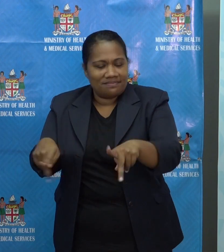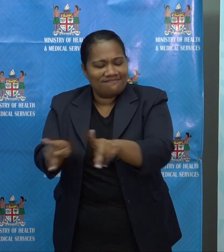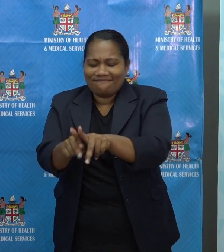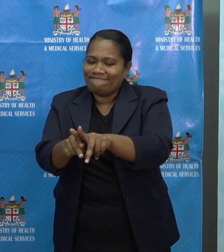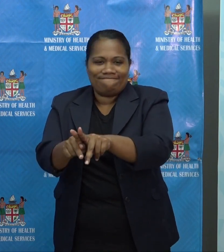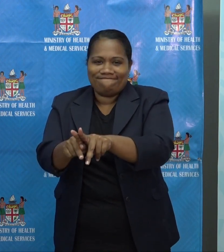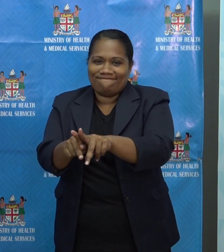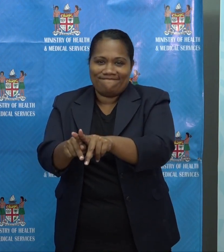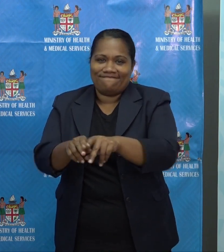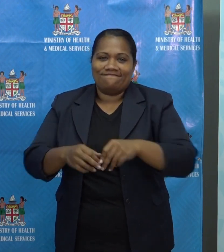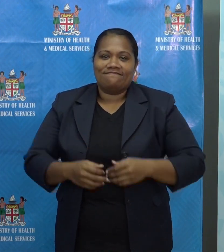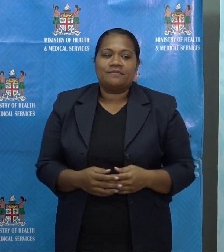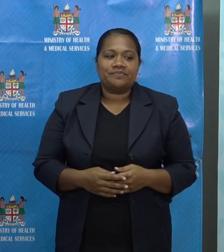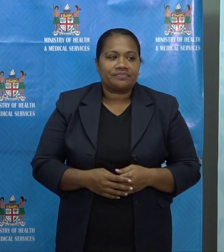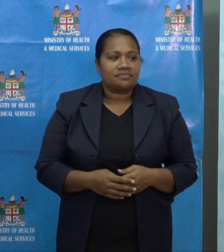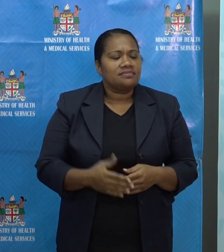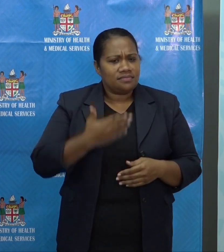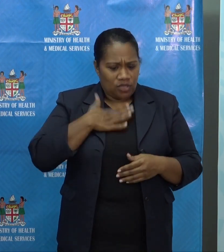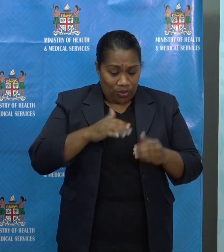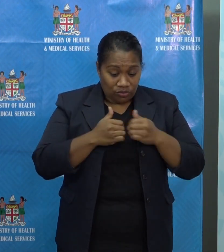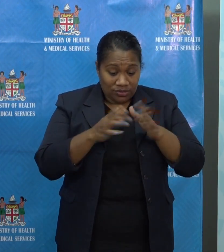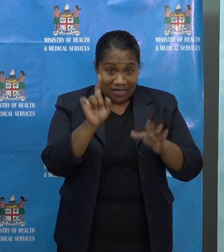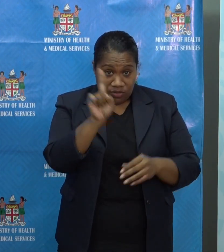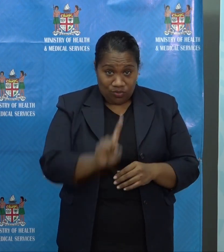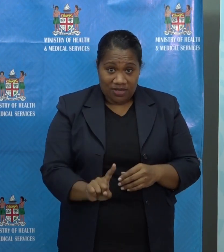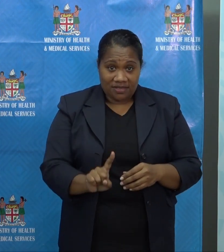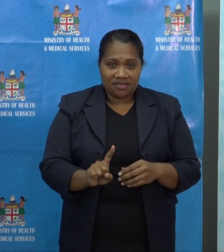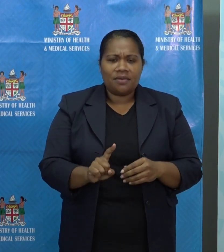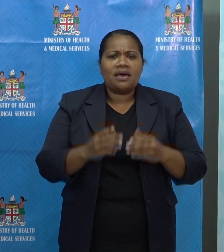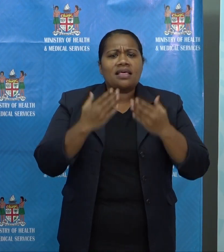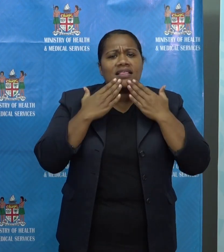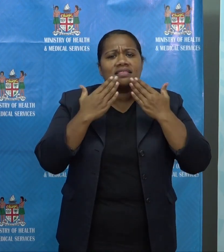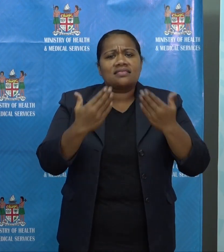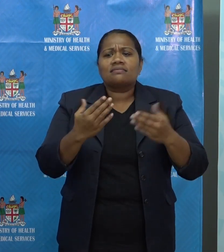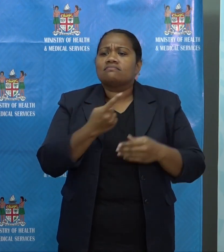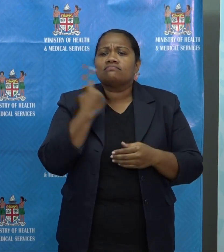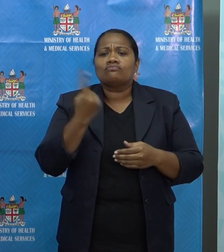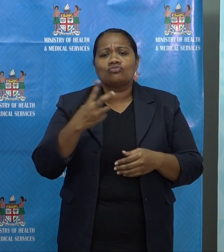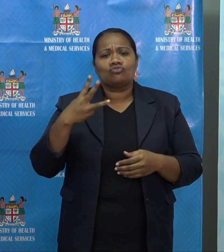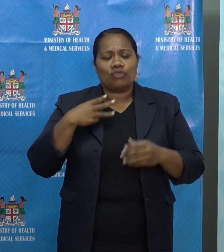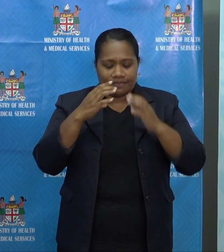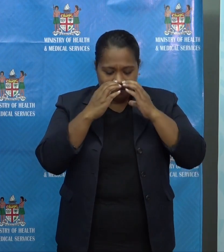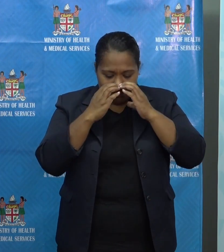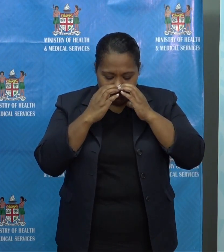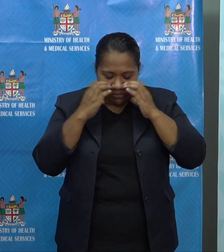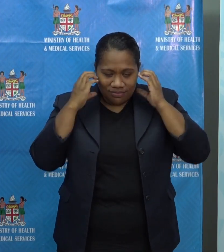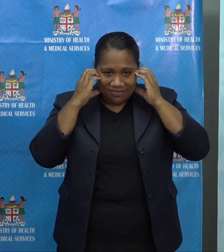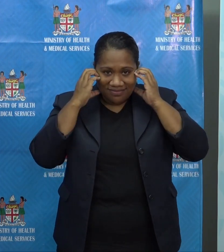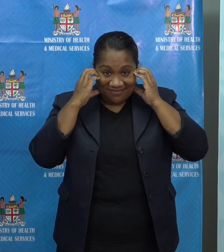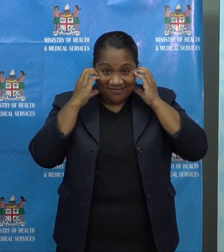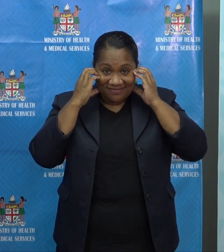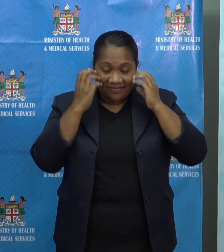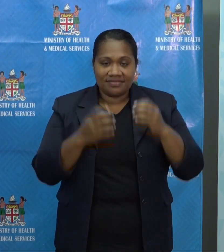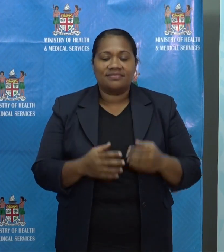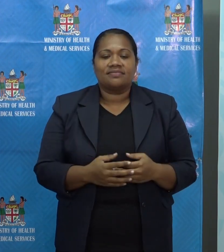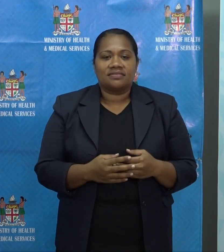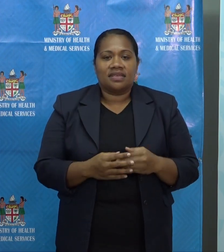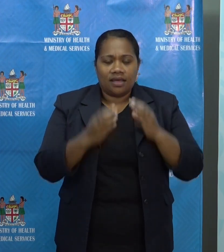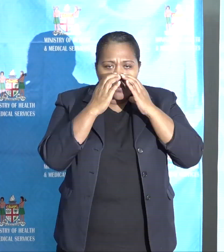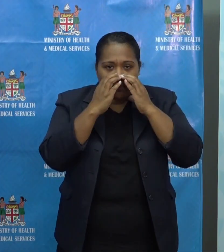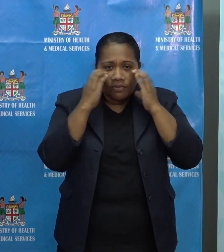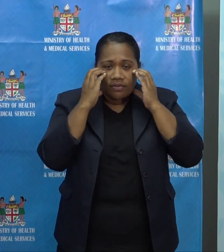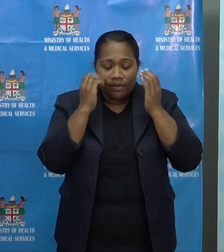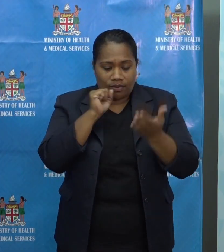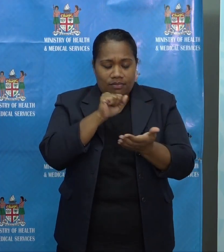I want to also start today's brief by thanking those who are wearing masks in the public and wearing them properly.